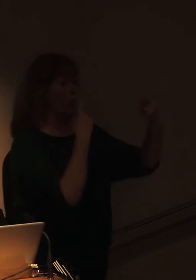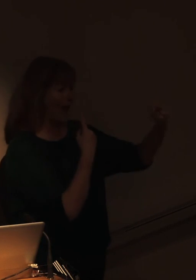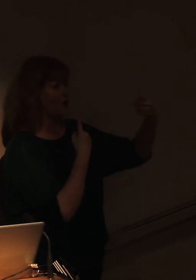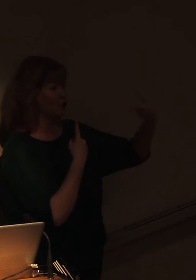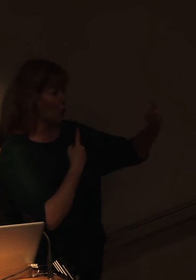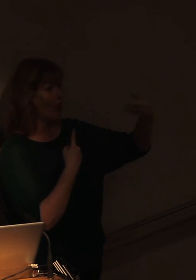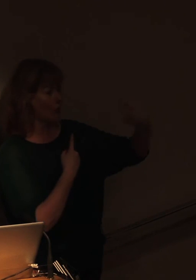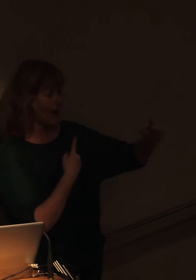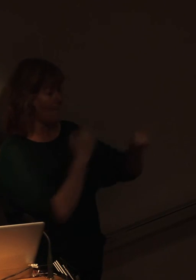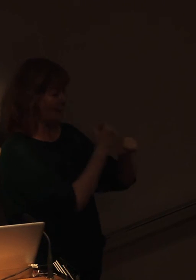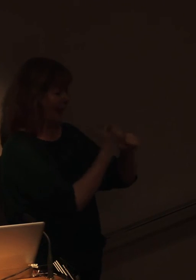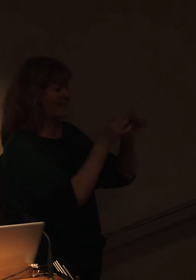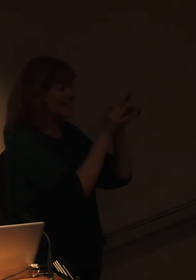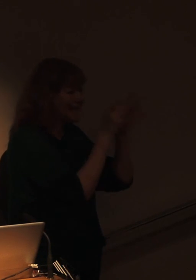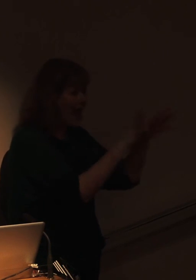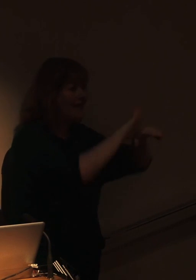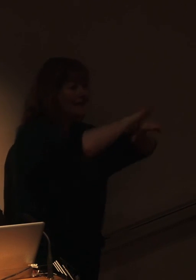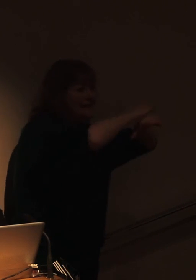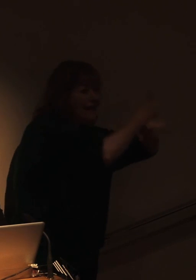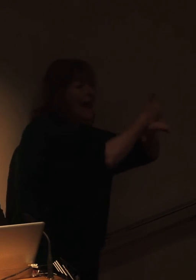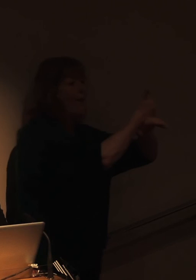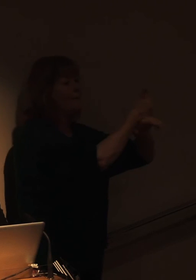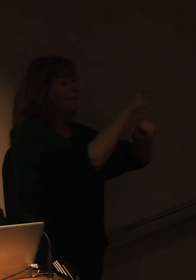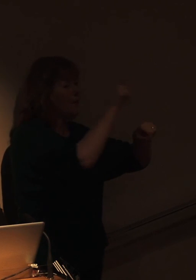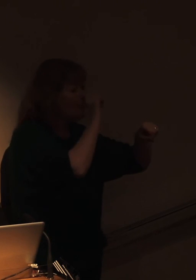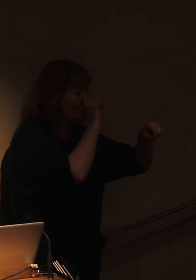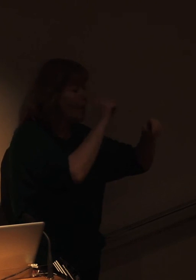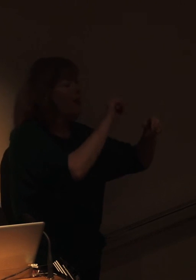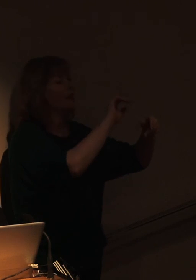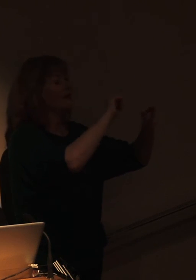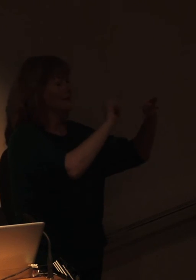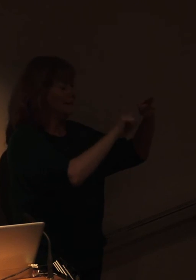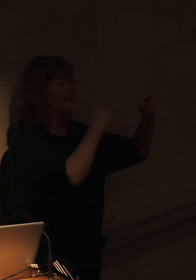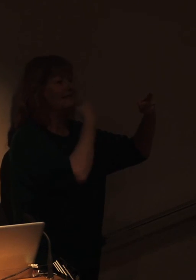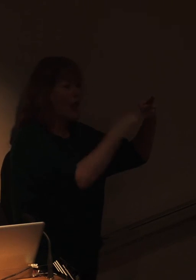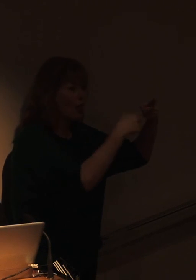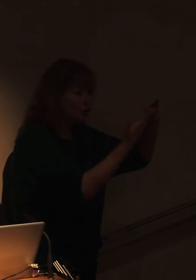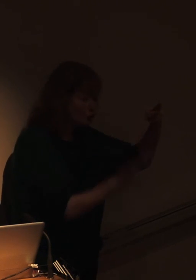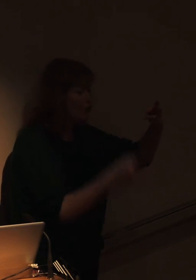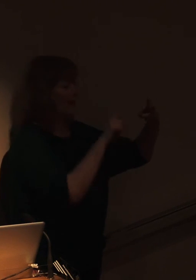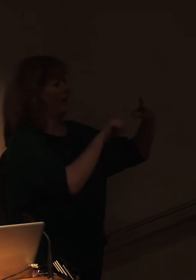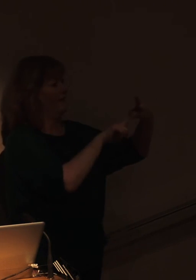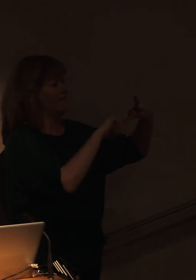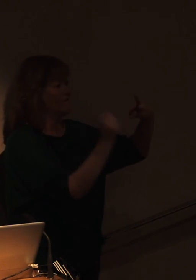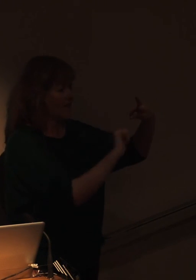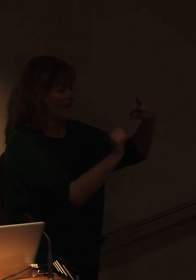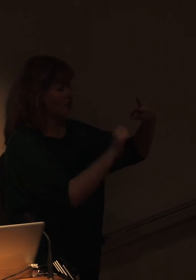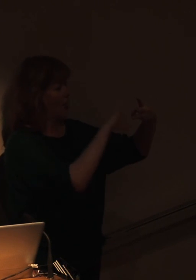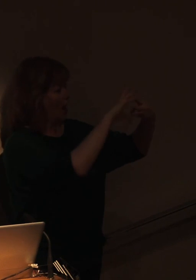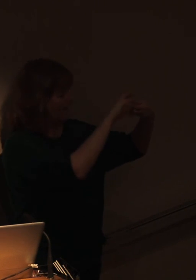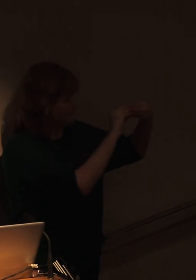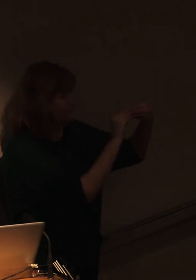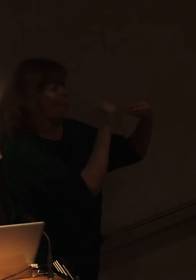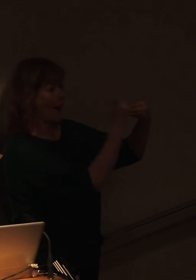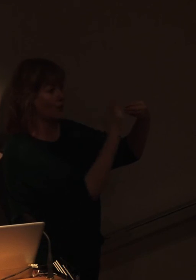principle of creating a beginning that sets up your character, sets up the story, then you tell the story, and then you have a finish, those stories will work.